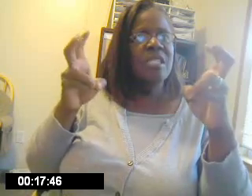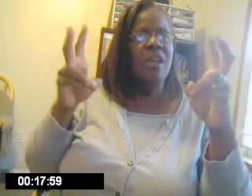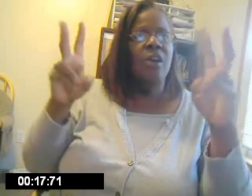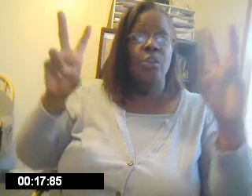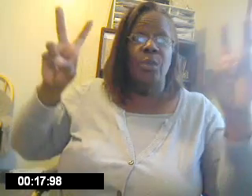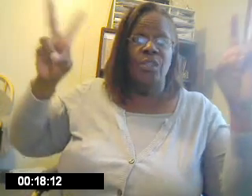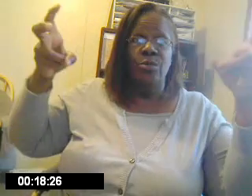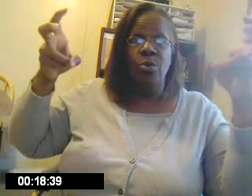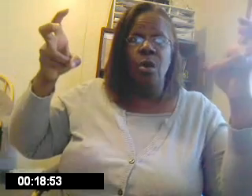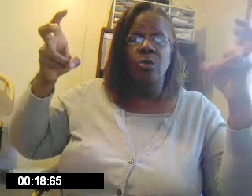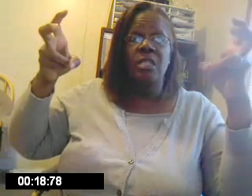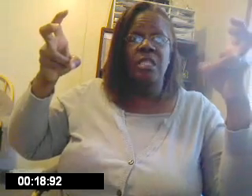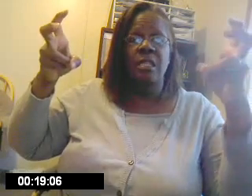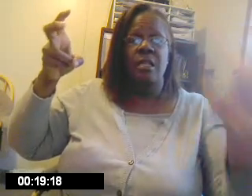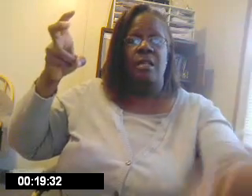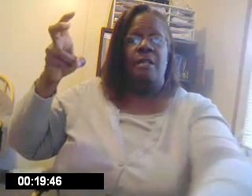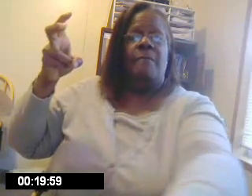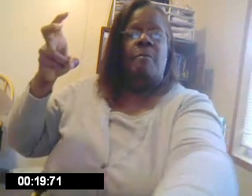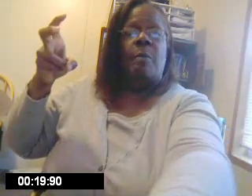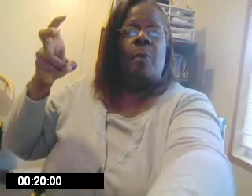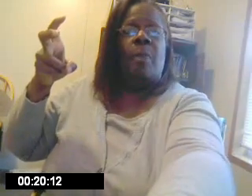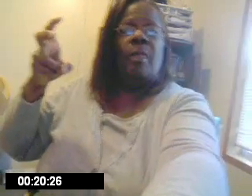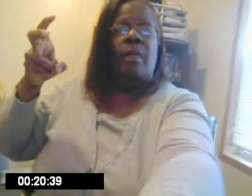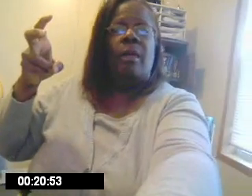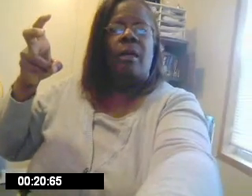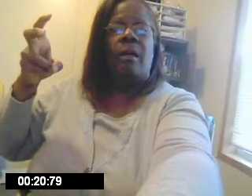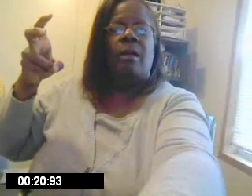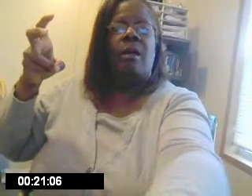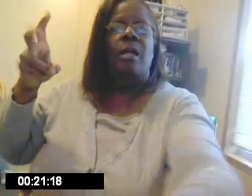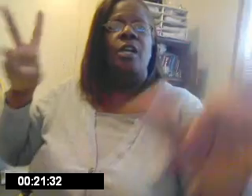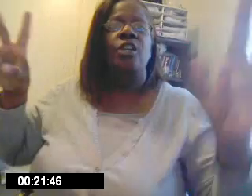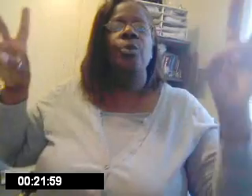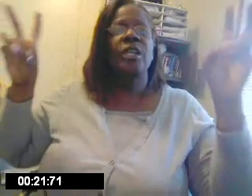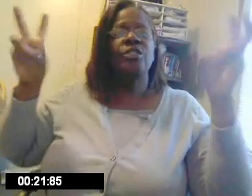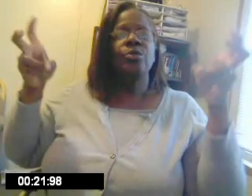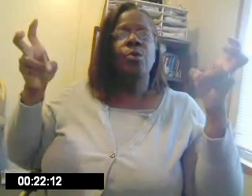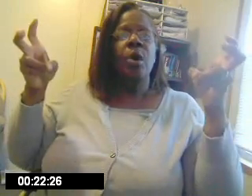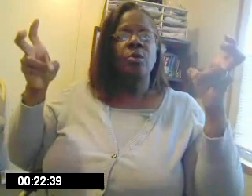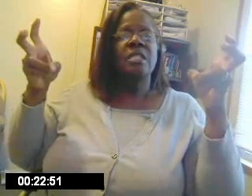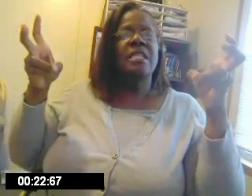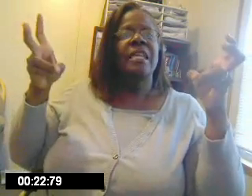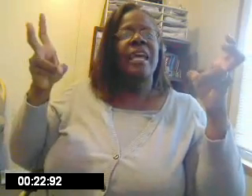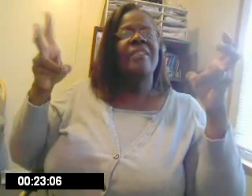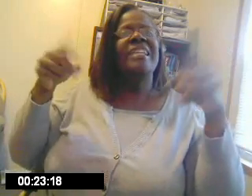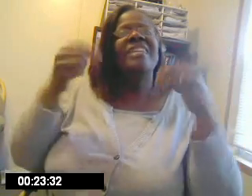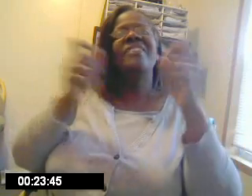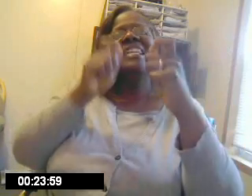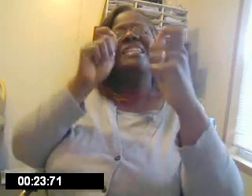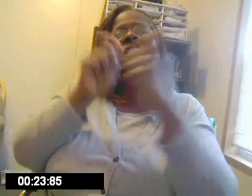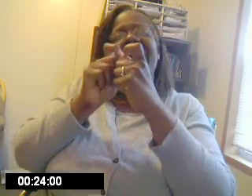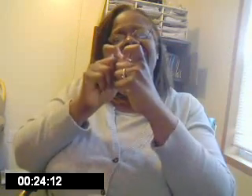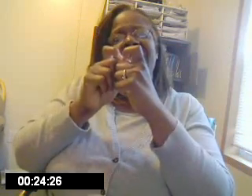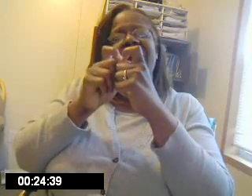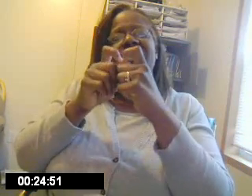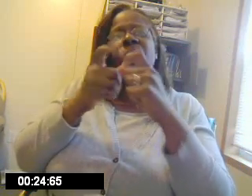a song you want to do quotes and then give the exact title.